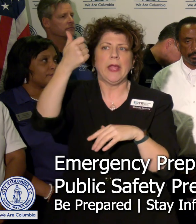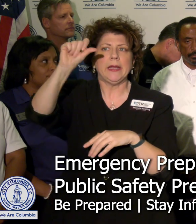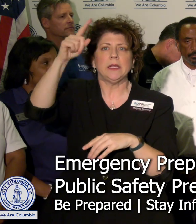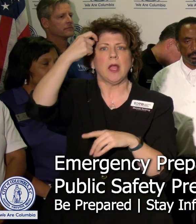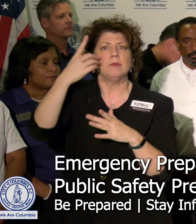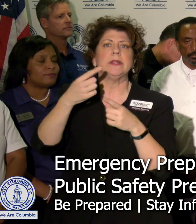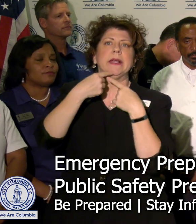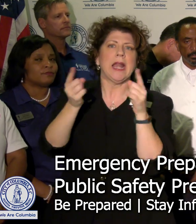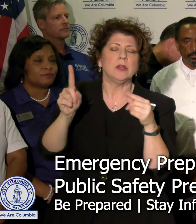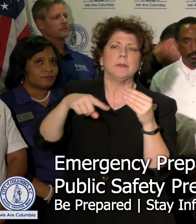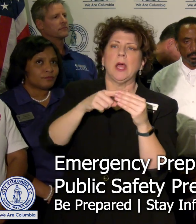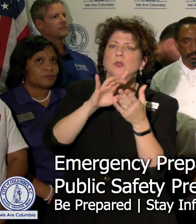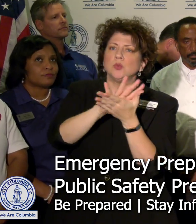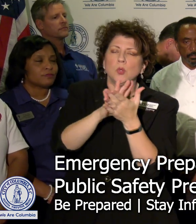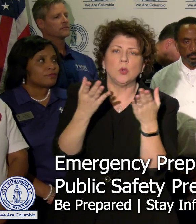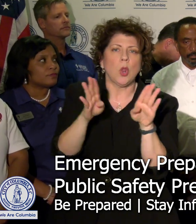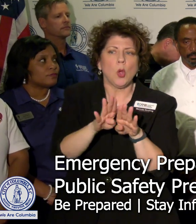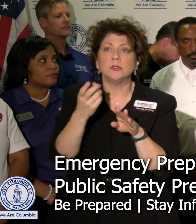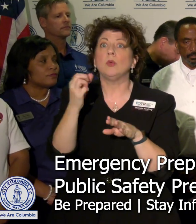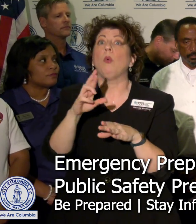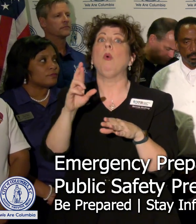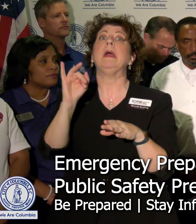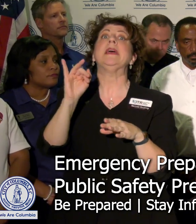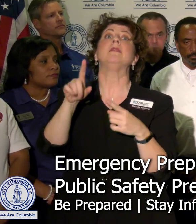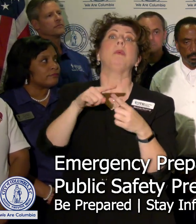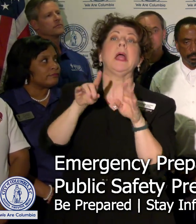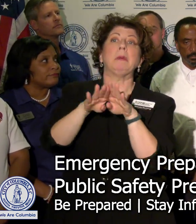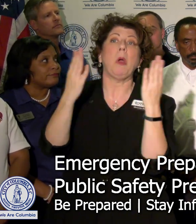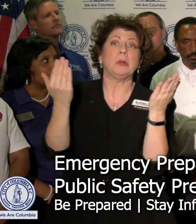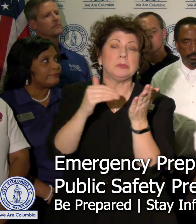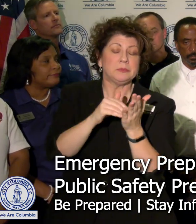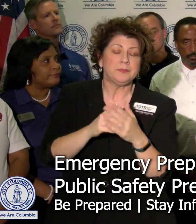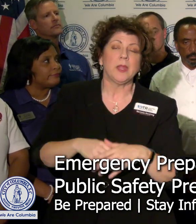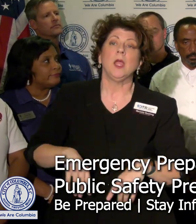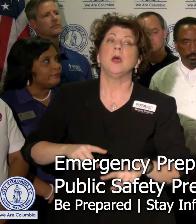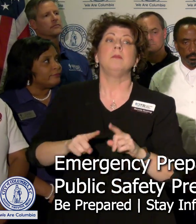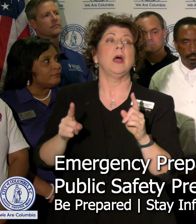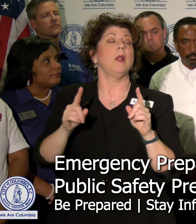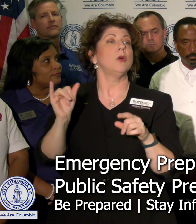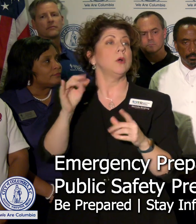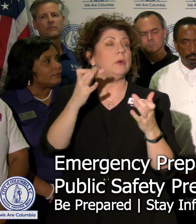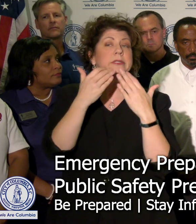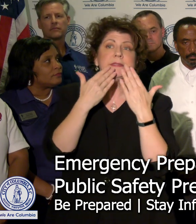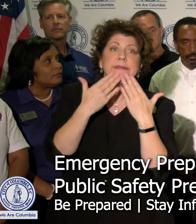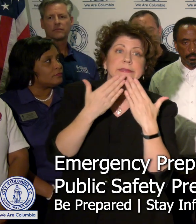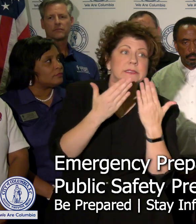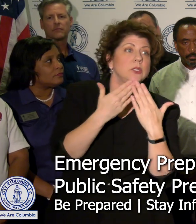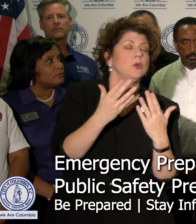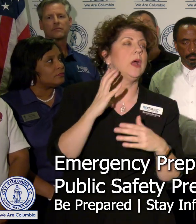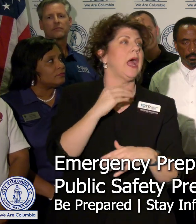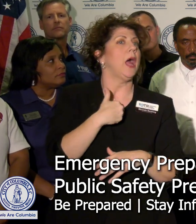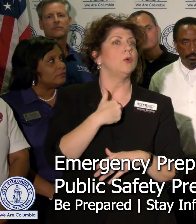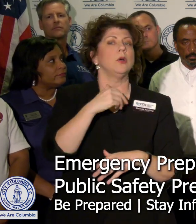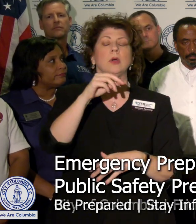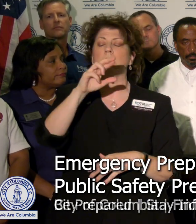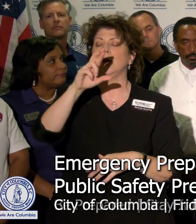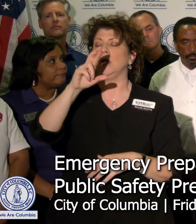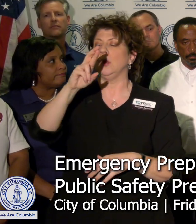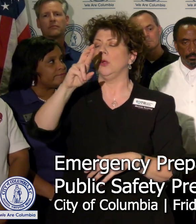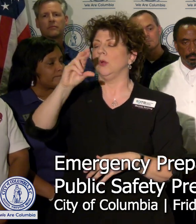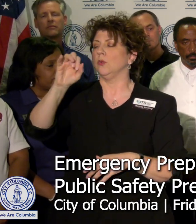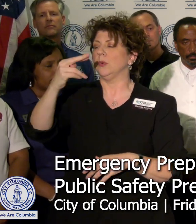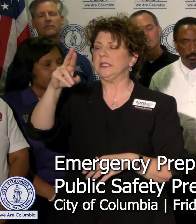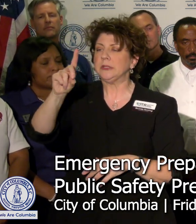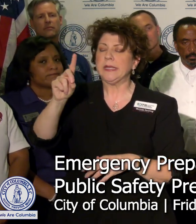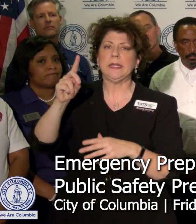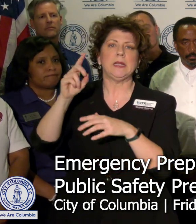regarding the closing of schools or the opening of schools. I want to take an opportunity again to also thank our Richland 2 employees,